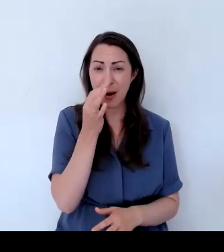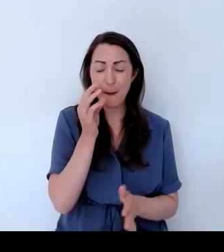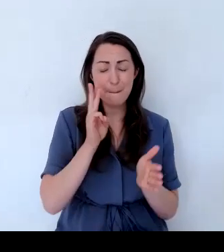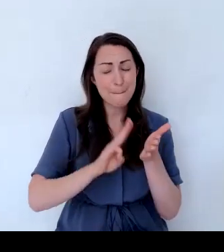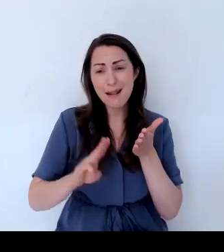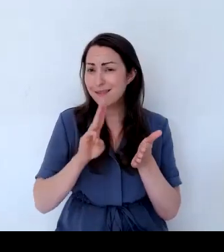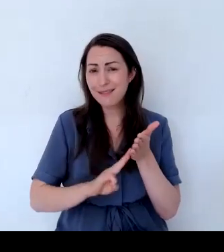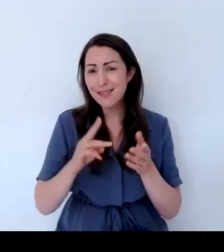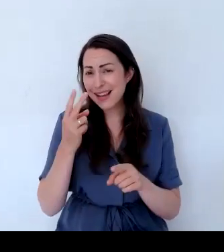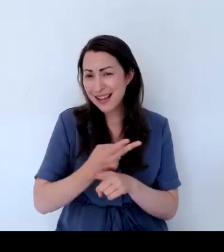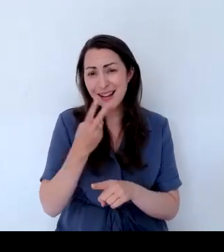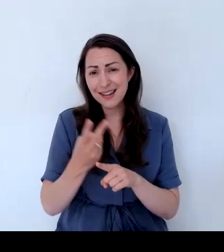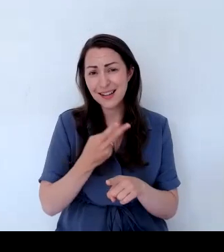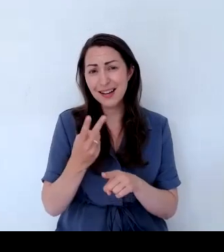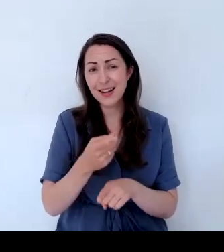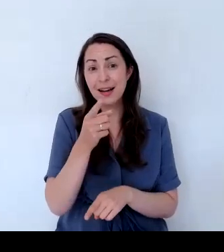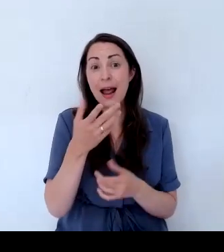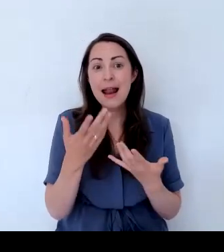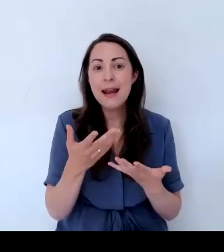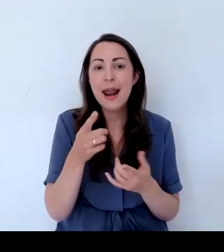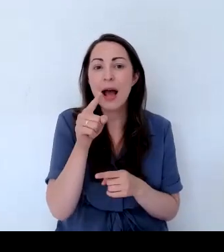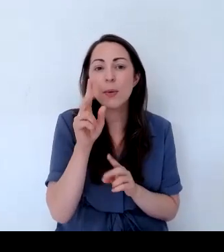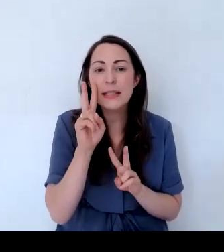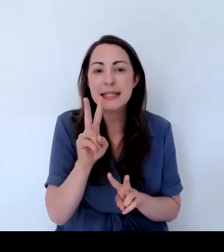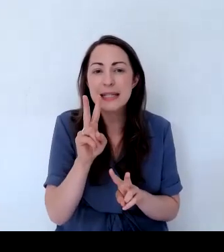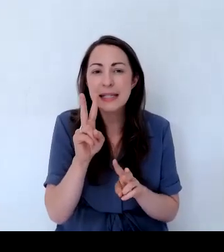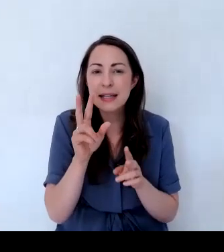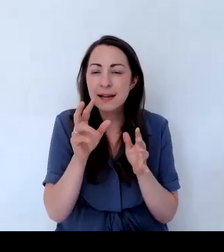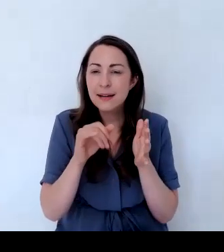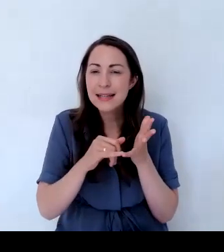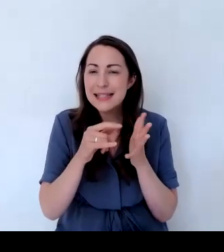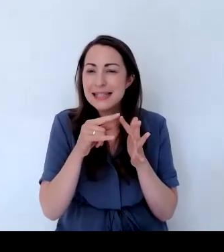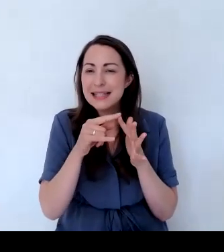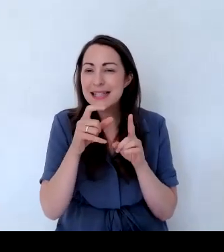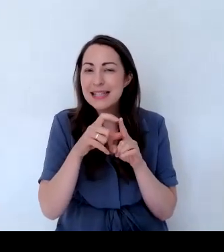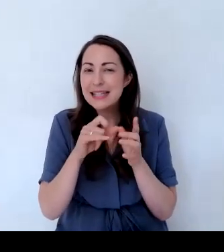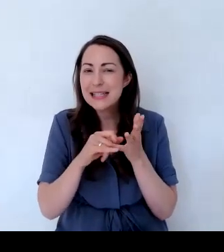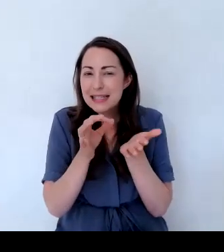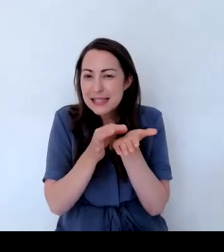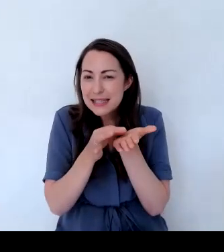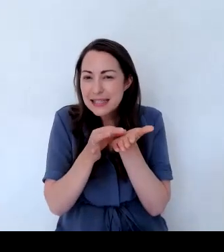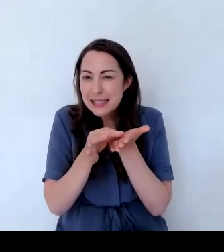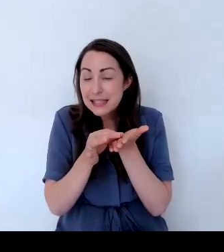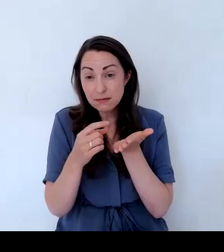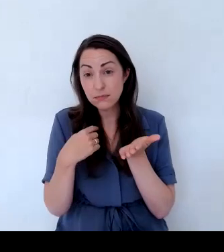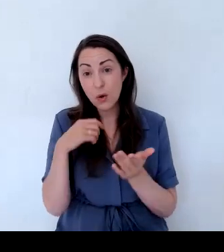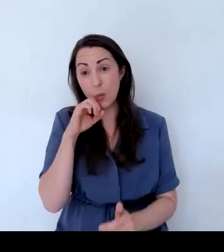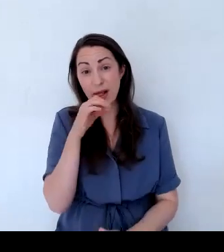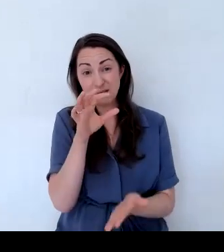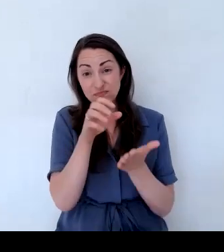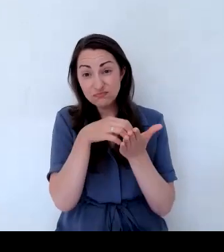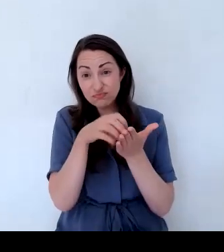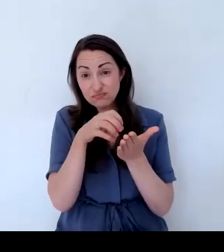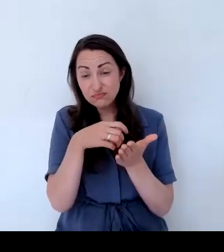see that the seeds are forming, which I will plant. So the seeds have already